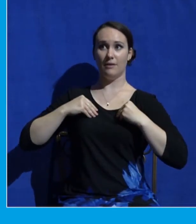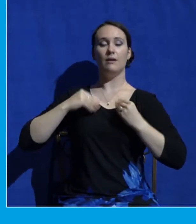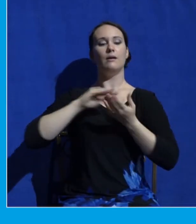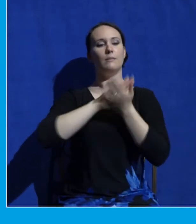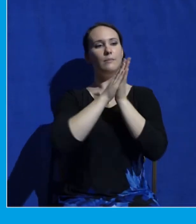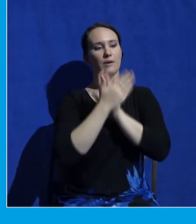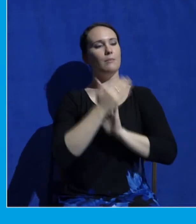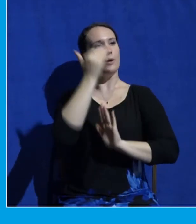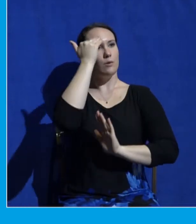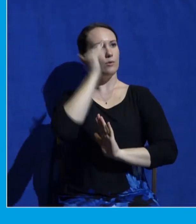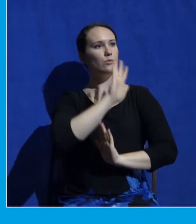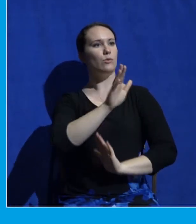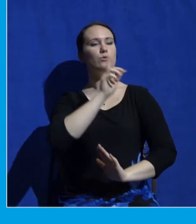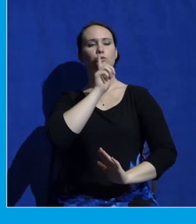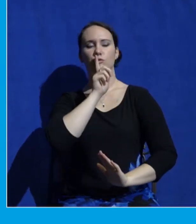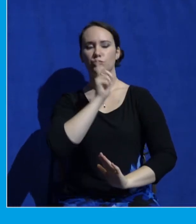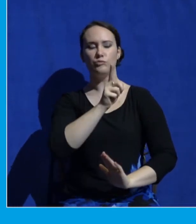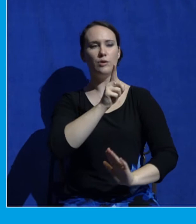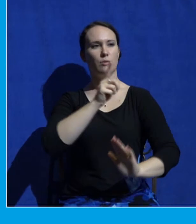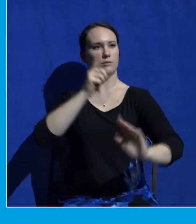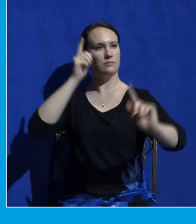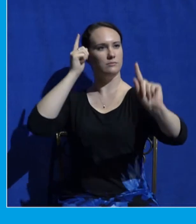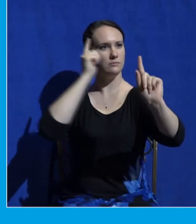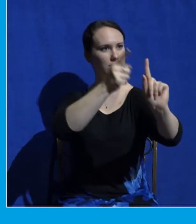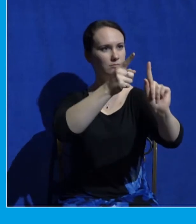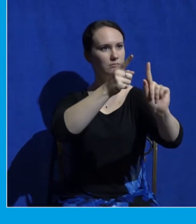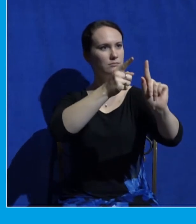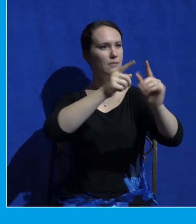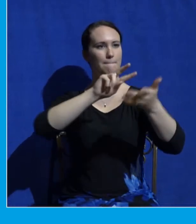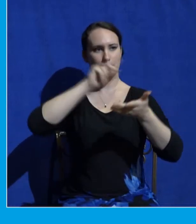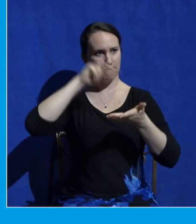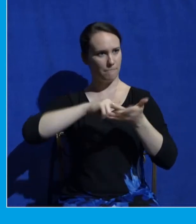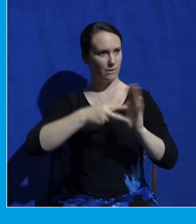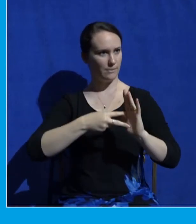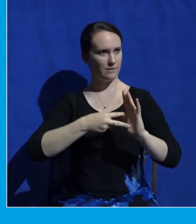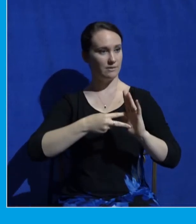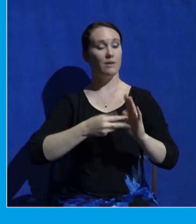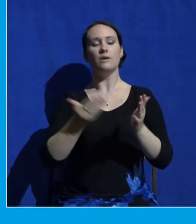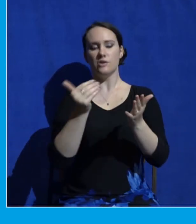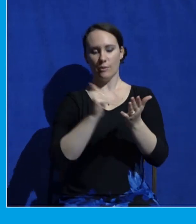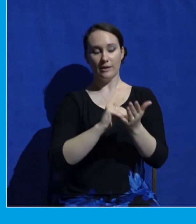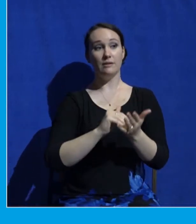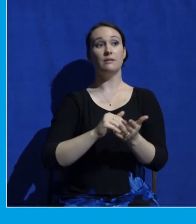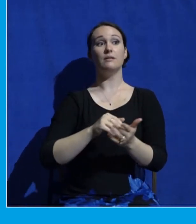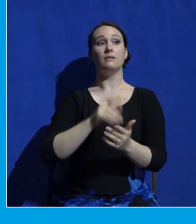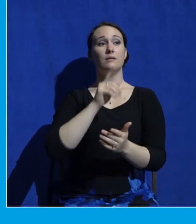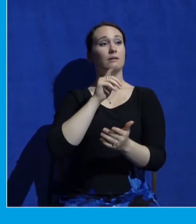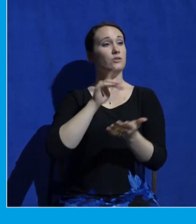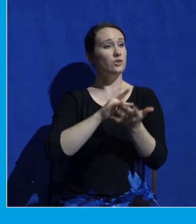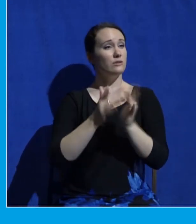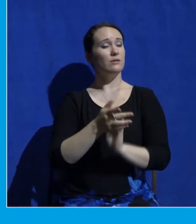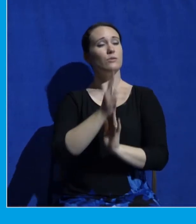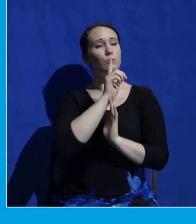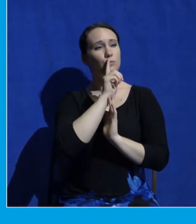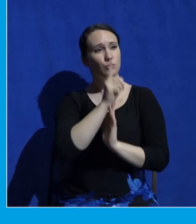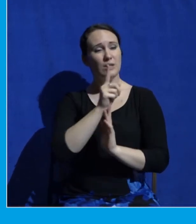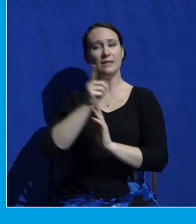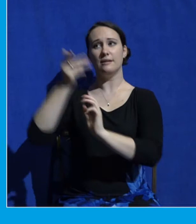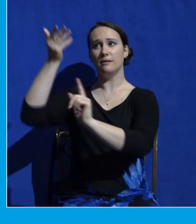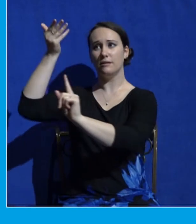Let me say that again. Once you see Jesus' true identity, like see him, behold him, believe